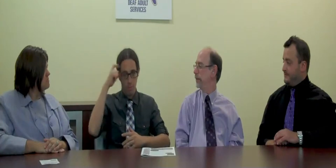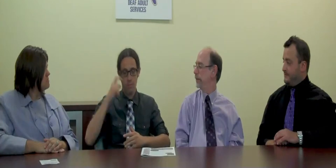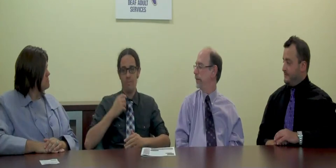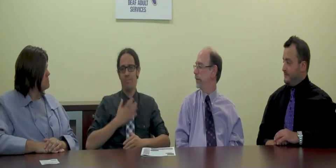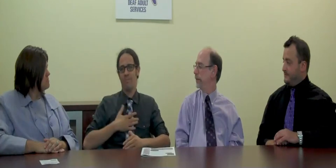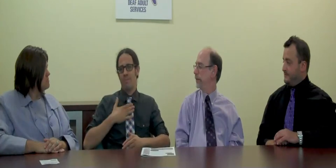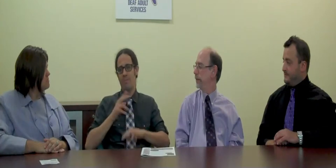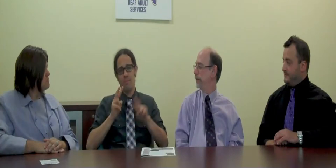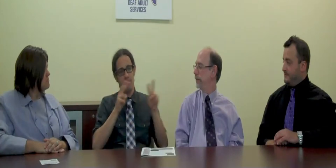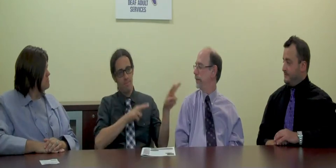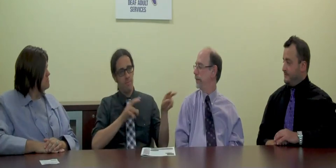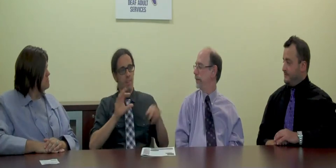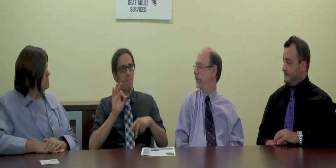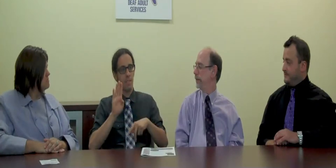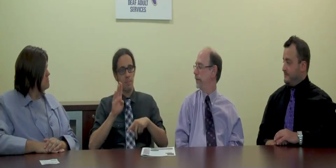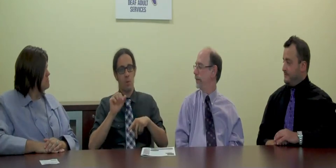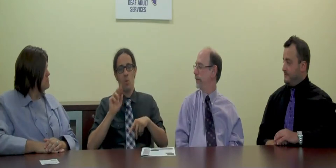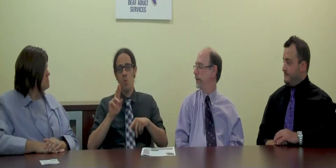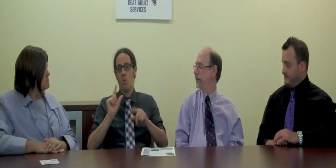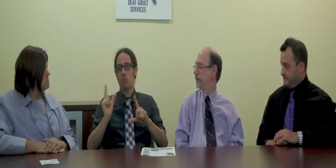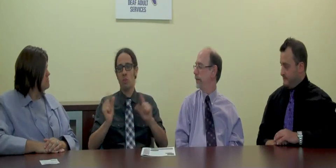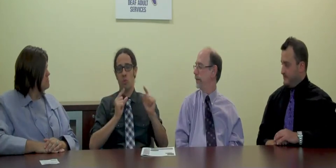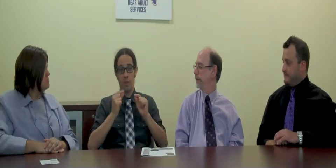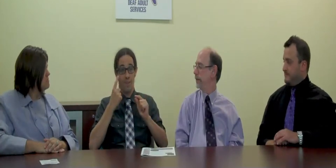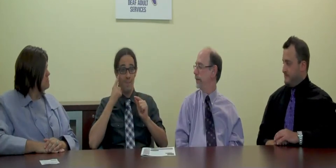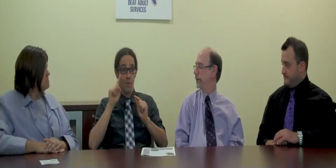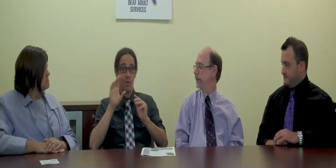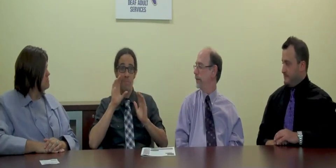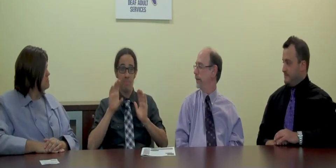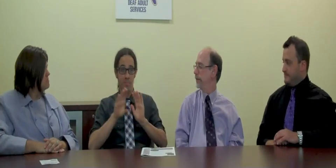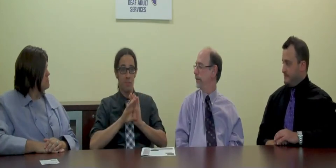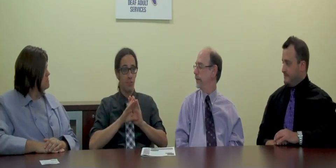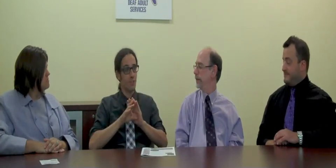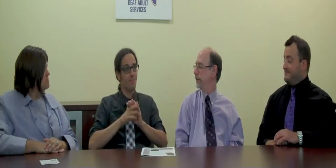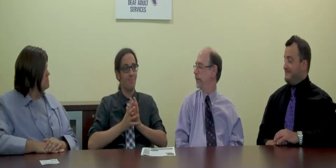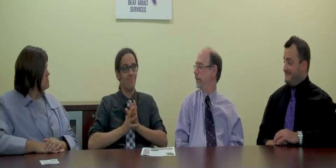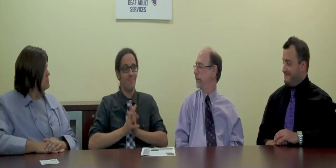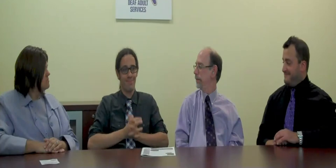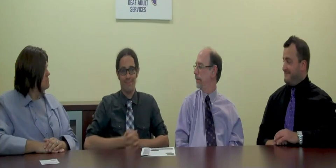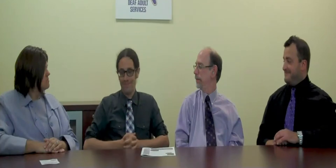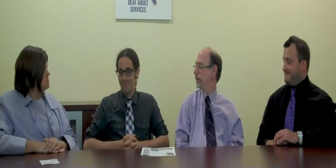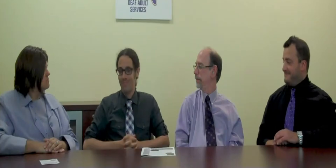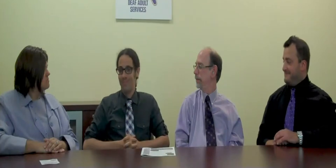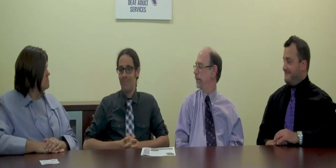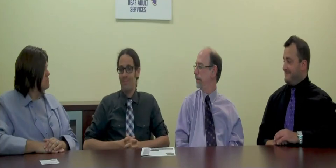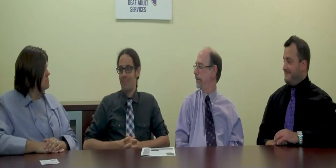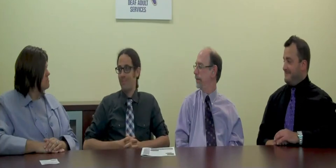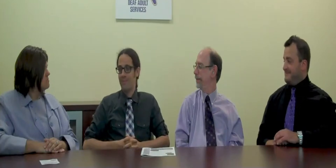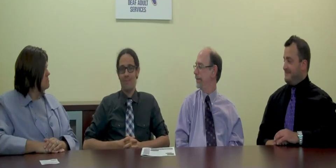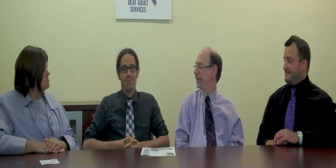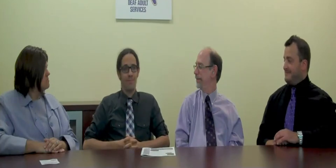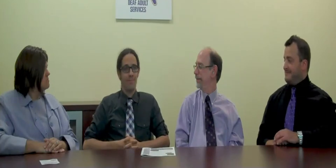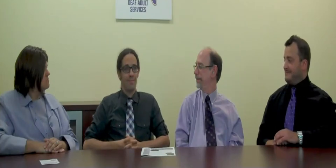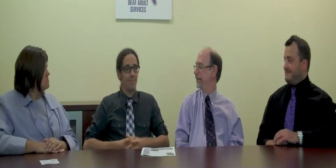Staff will maintain the garden throughout the summer. Check out our Facebook and Twitter pages in the coming months to see pictures of the garden in full bloom.